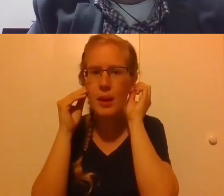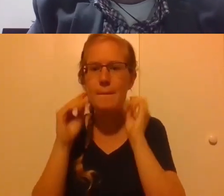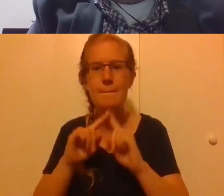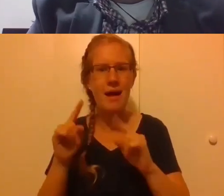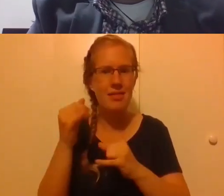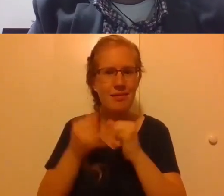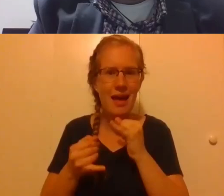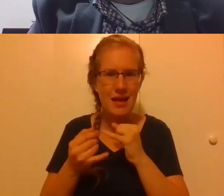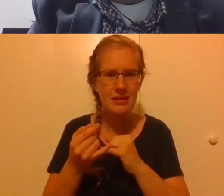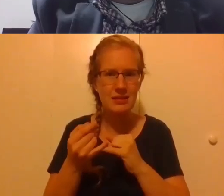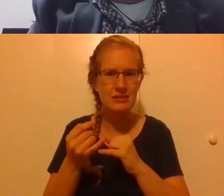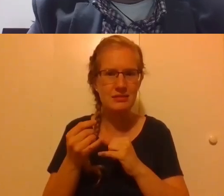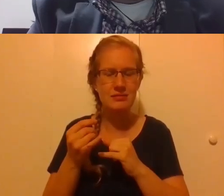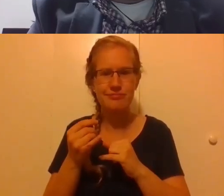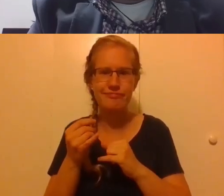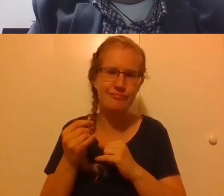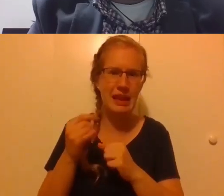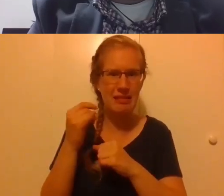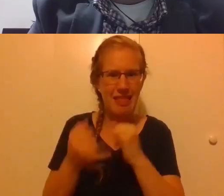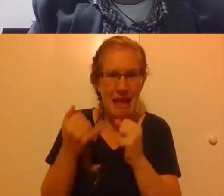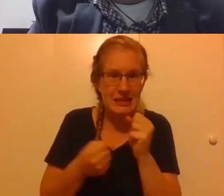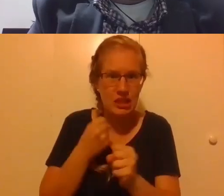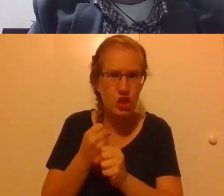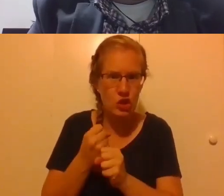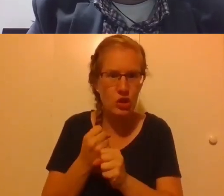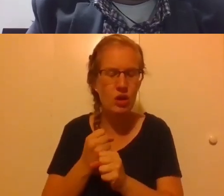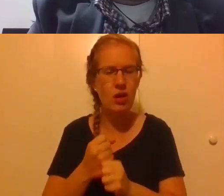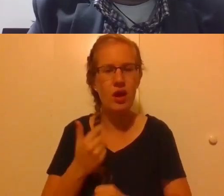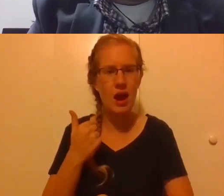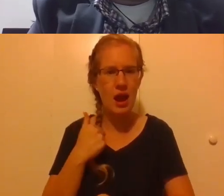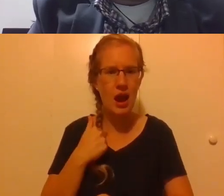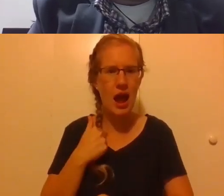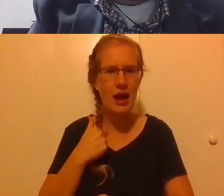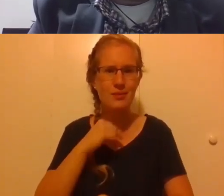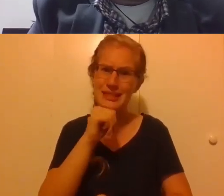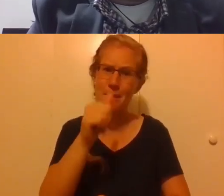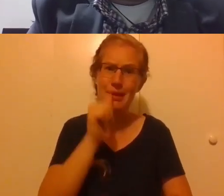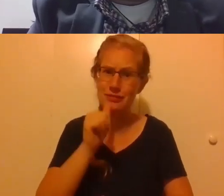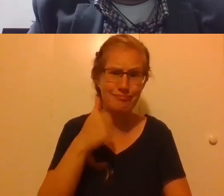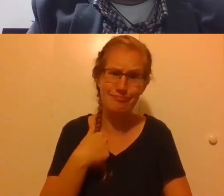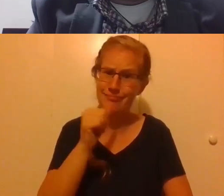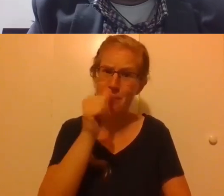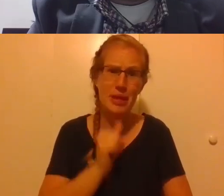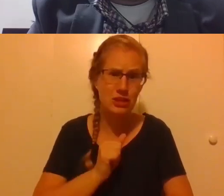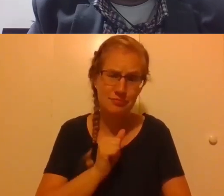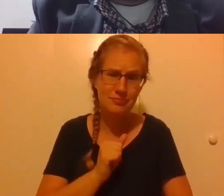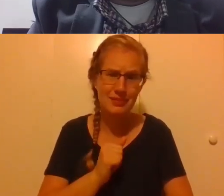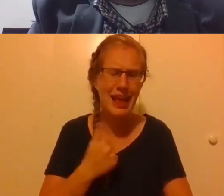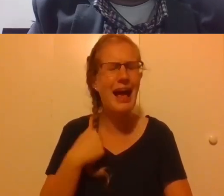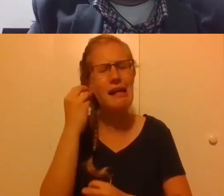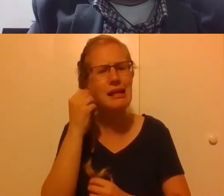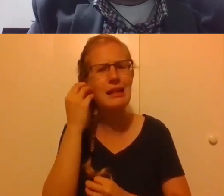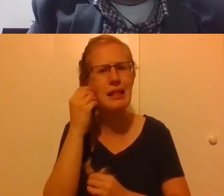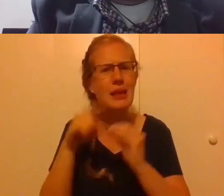year, I was impatient. And I often think about that.